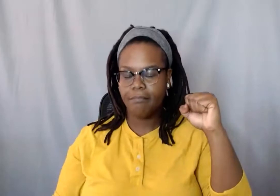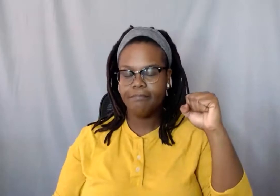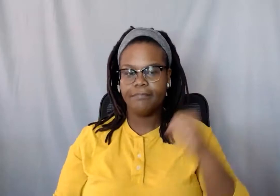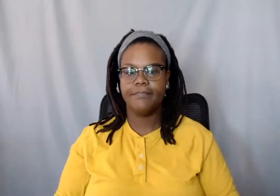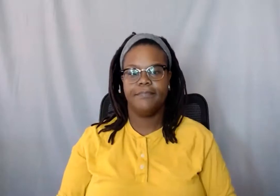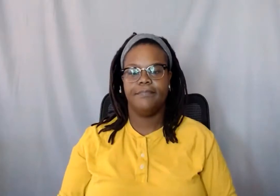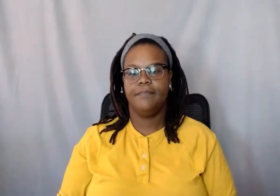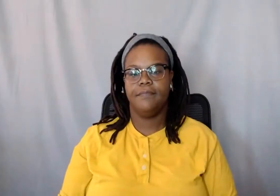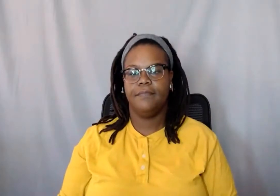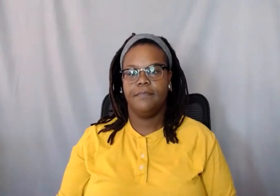And you.